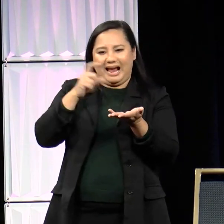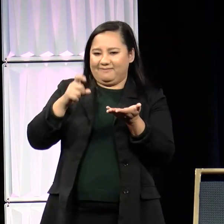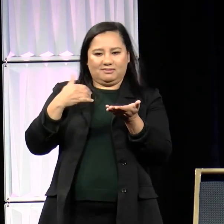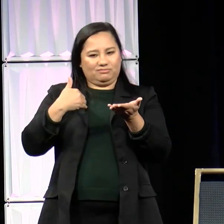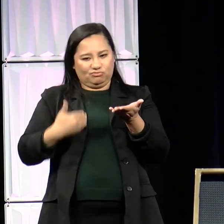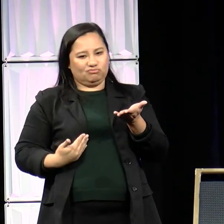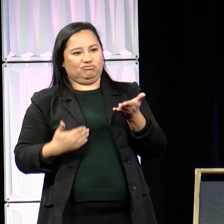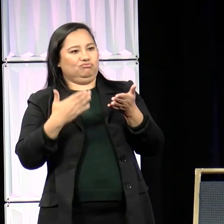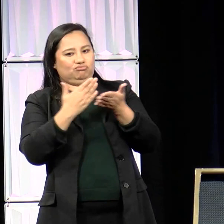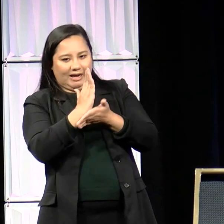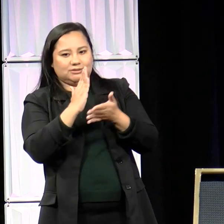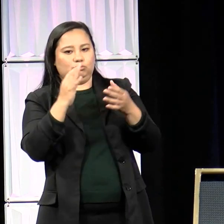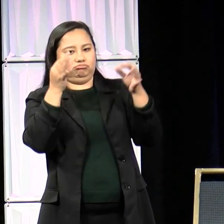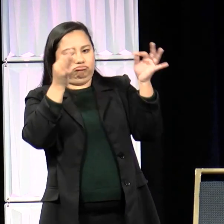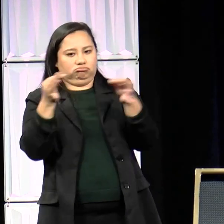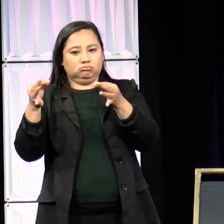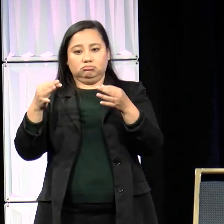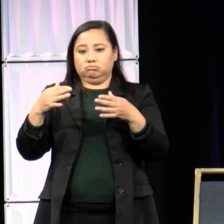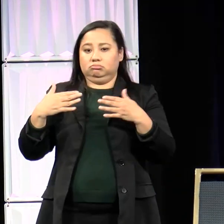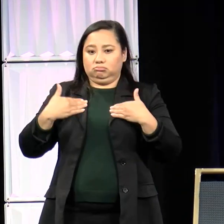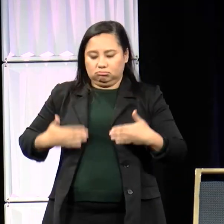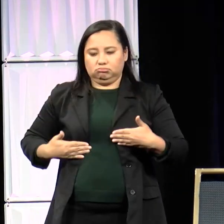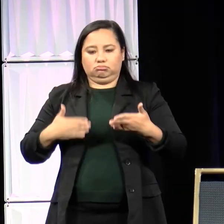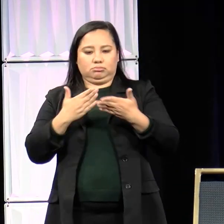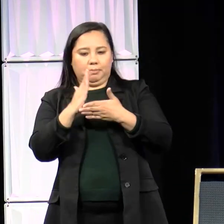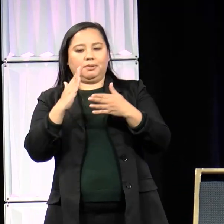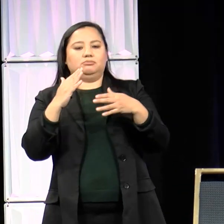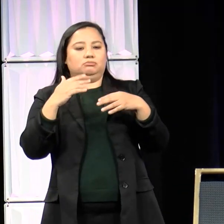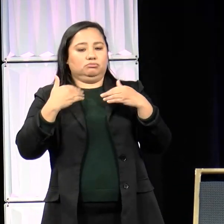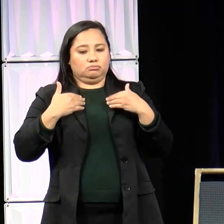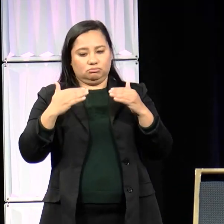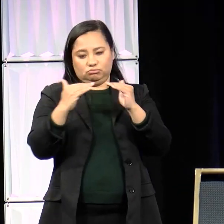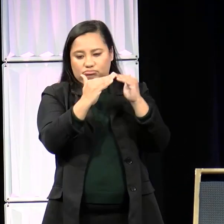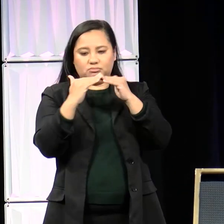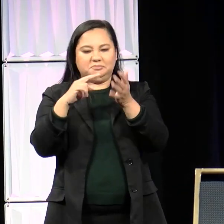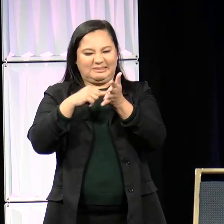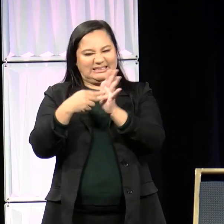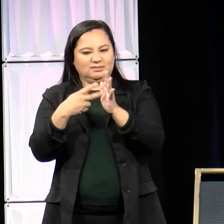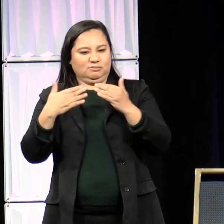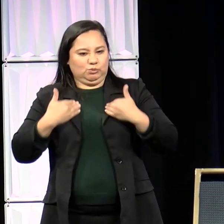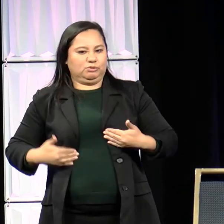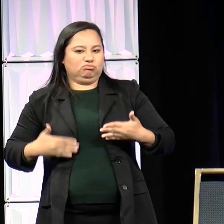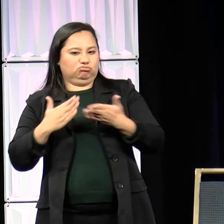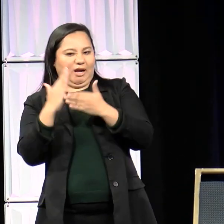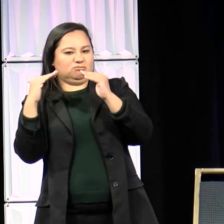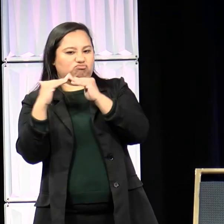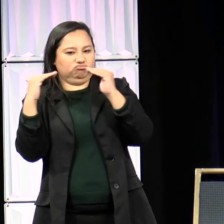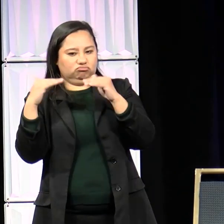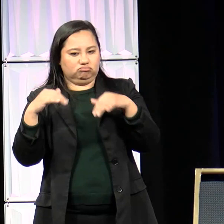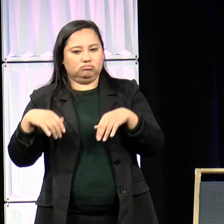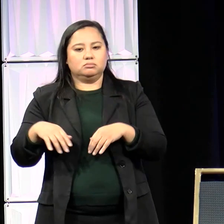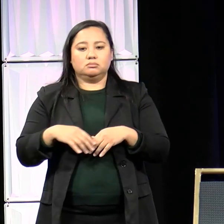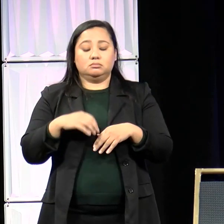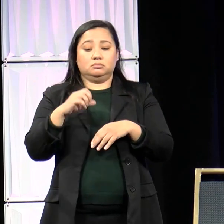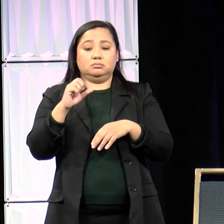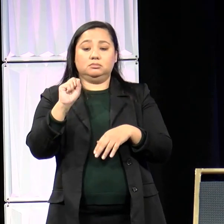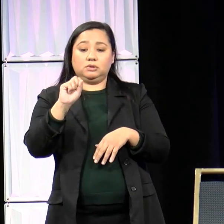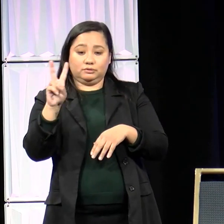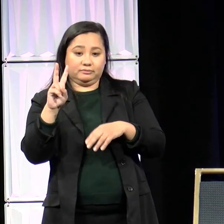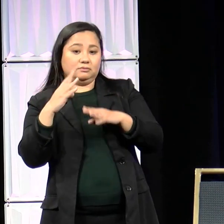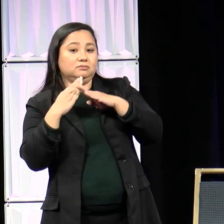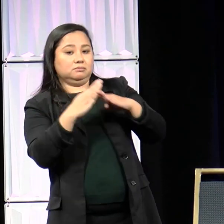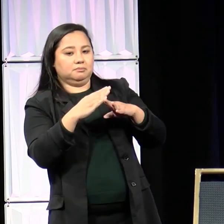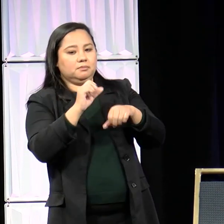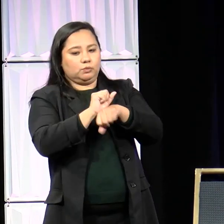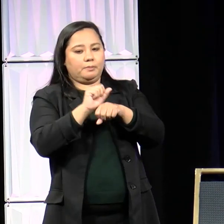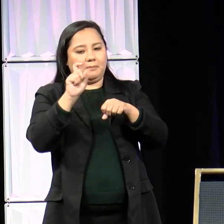human rights. Two, sexual violence prevention work has to center access. For each person to experience their